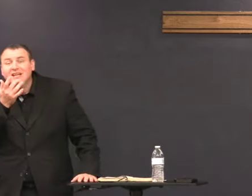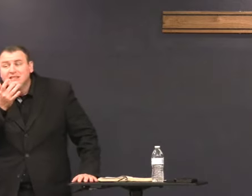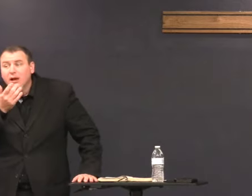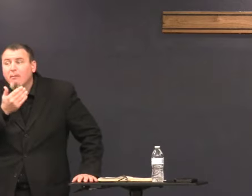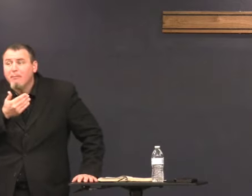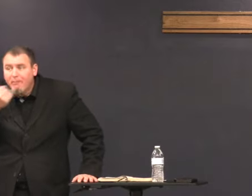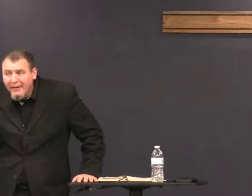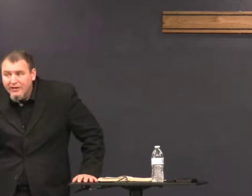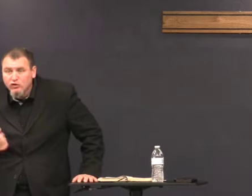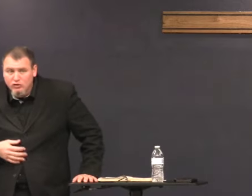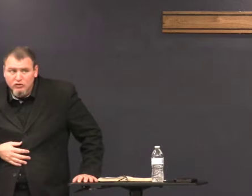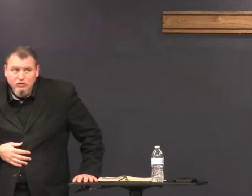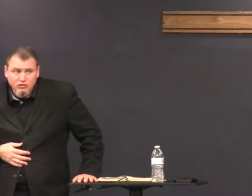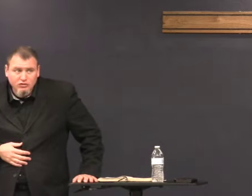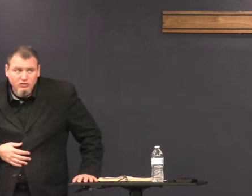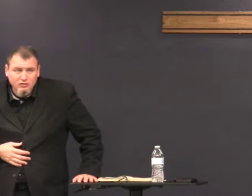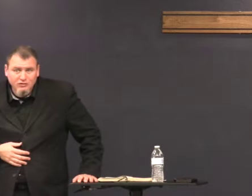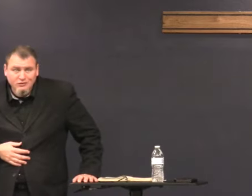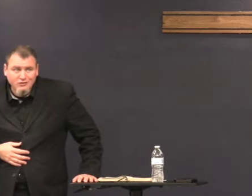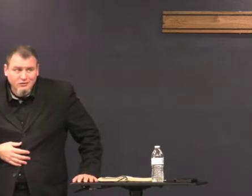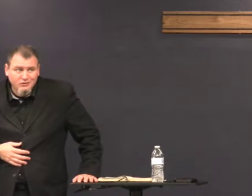who who tastes better food